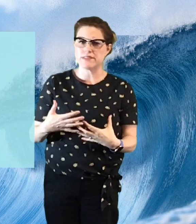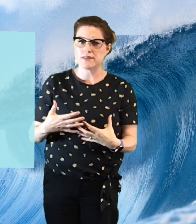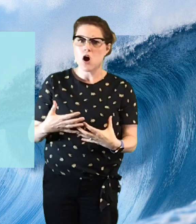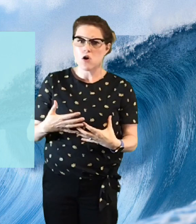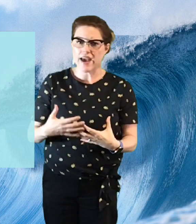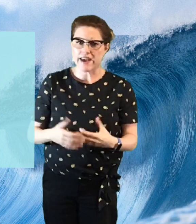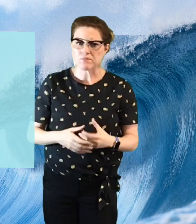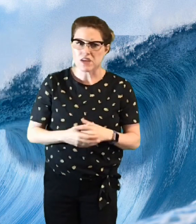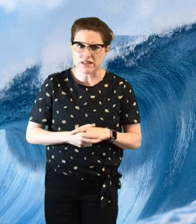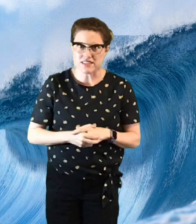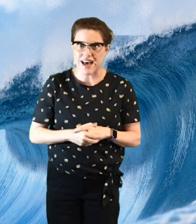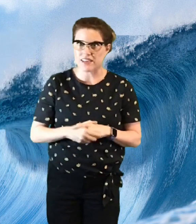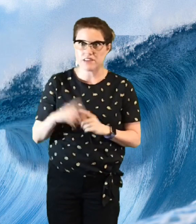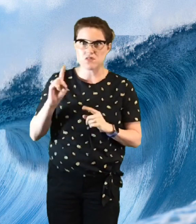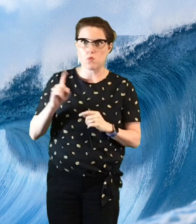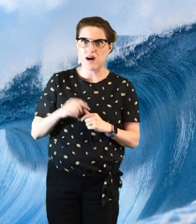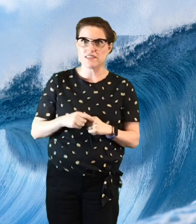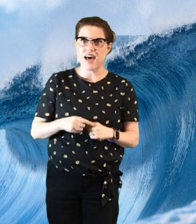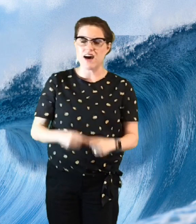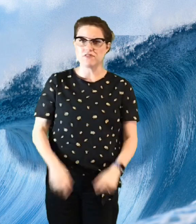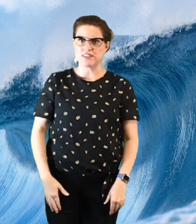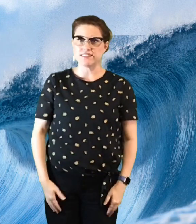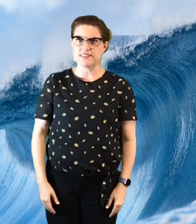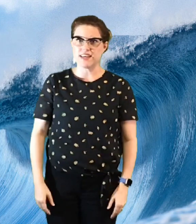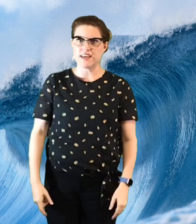okay but that leaves one left let's see